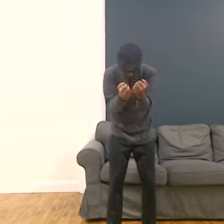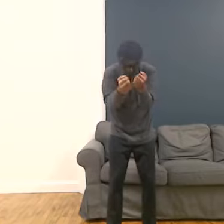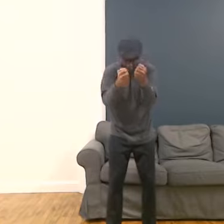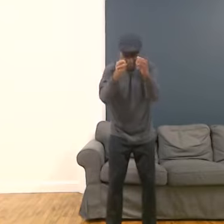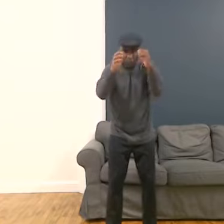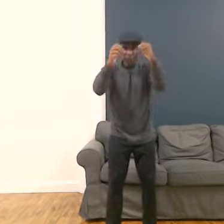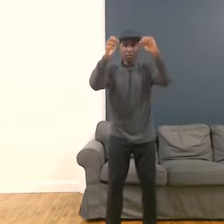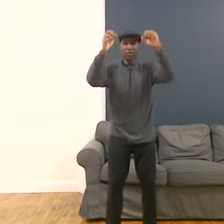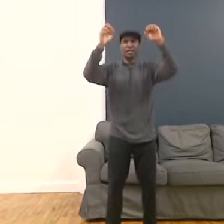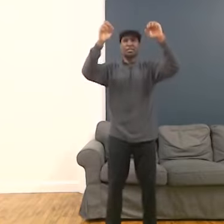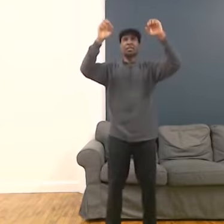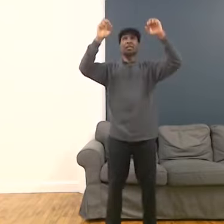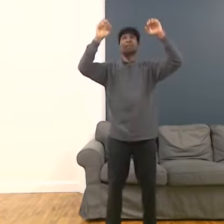We're going to open it one last time.